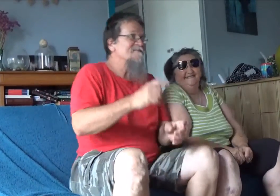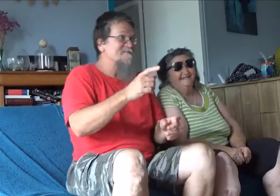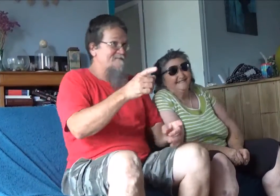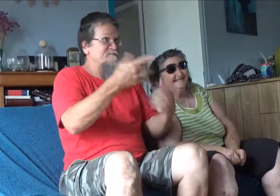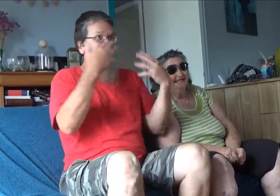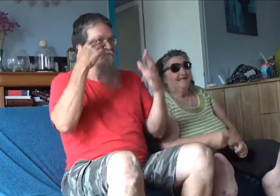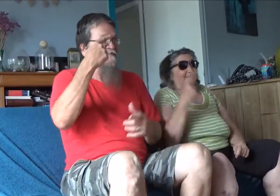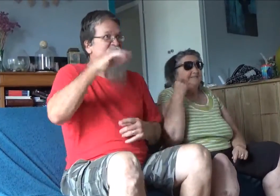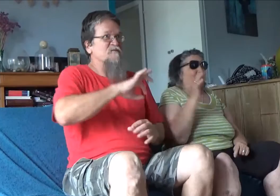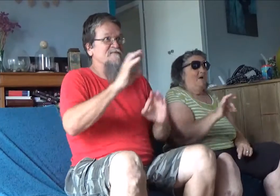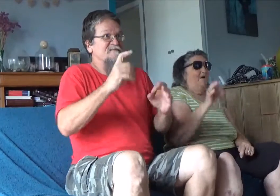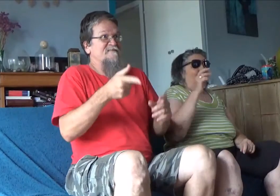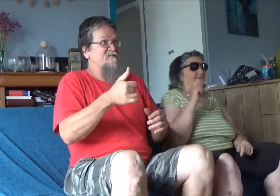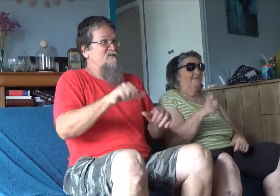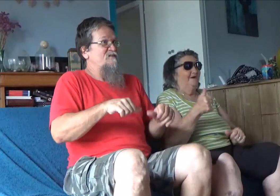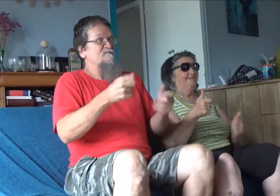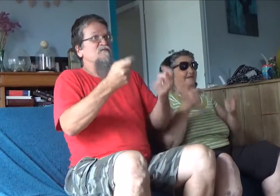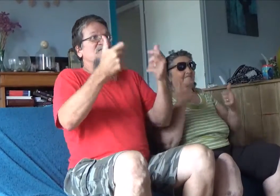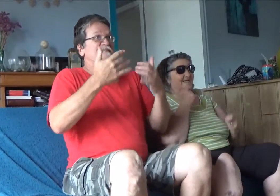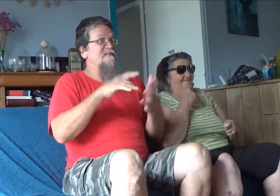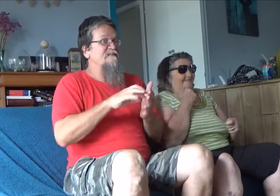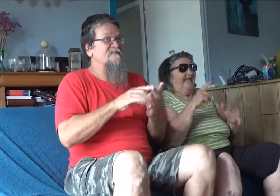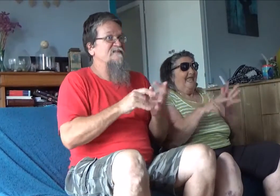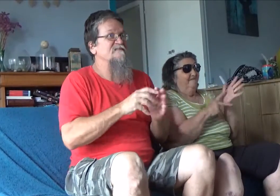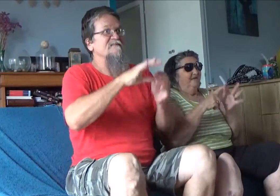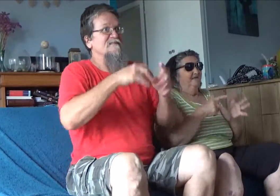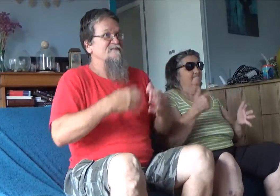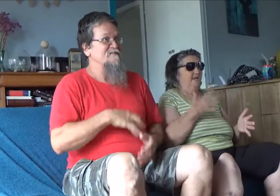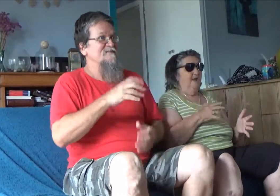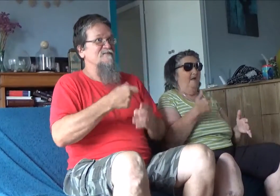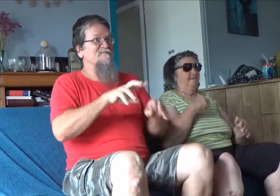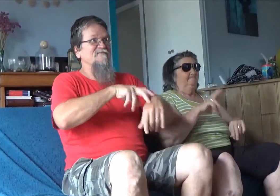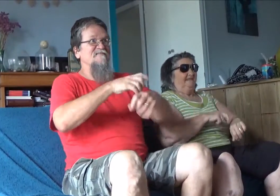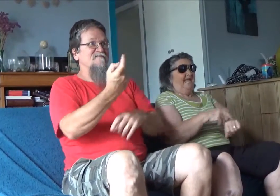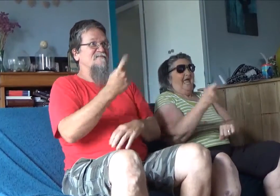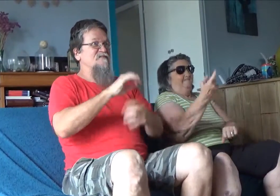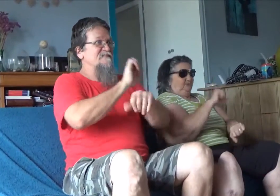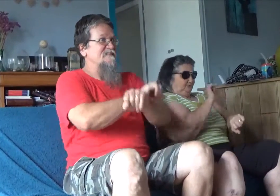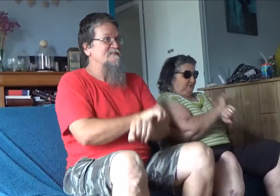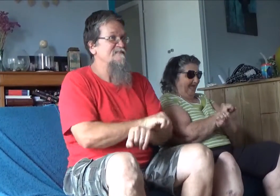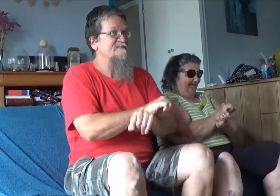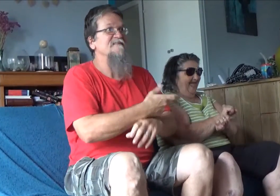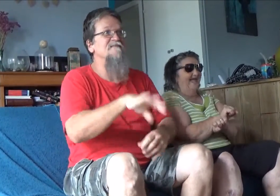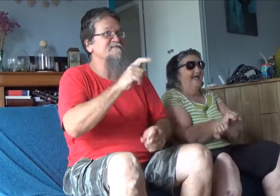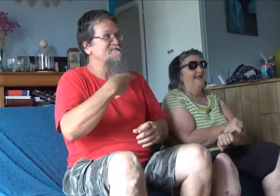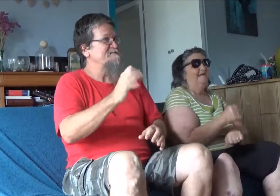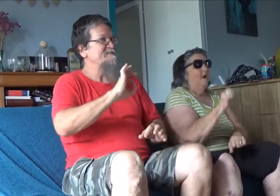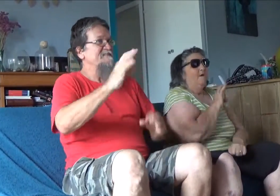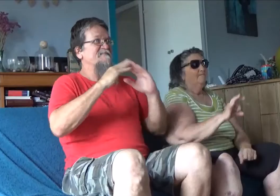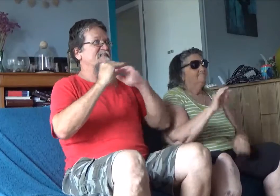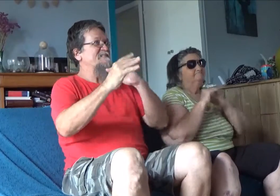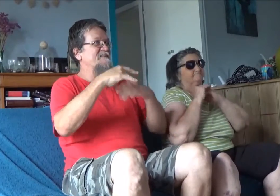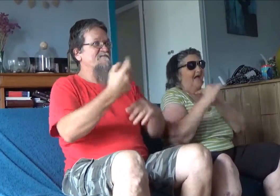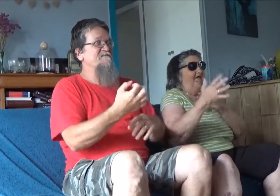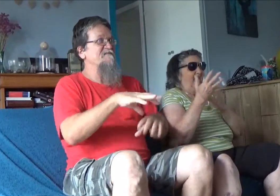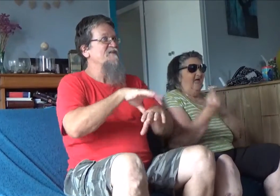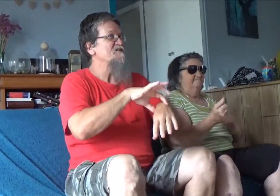Well I guess it's not cool to freak on Christmas Eve Cause the cops came and arrested me Cause They had an unfair